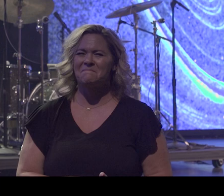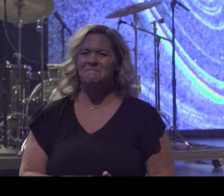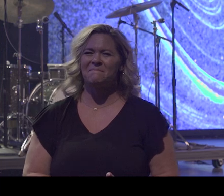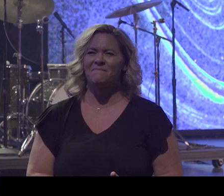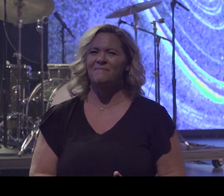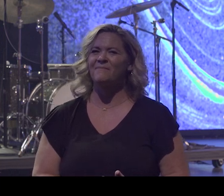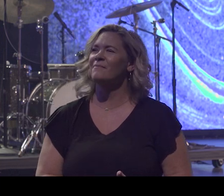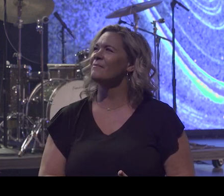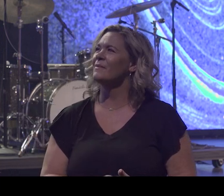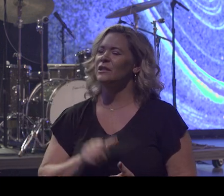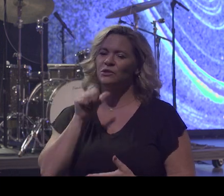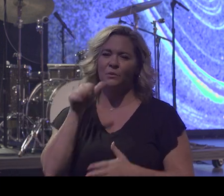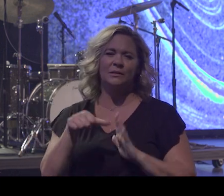She wasn't impressed with all that.